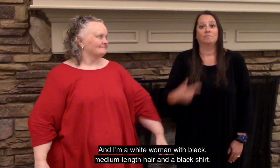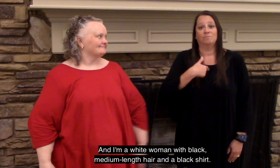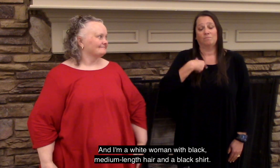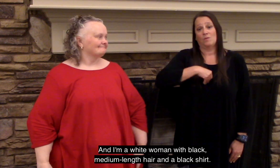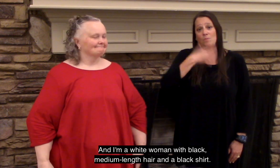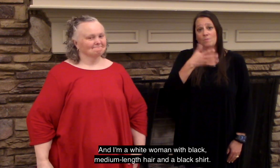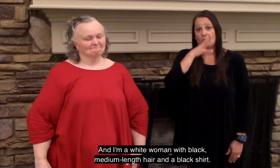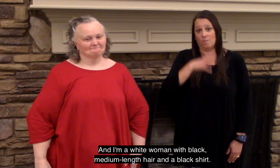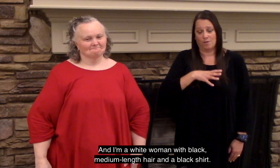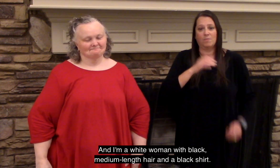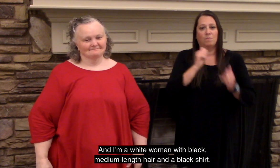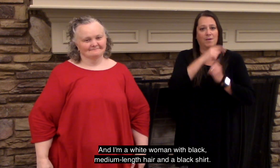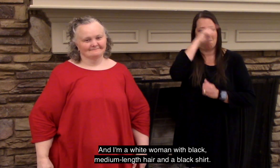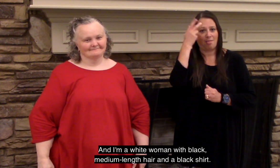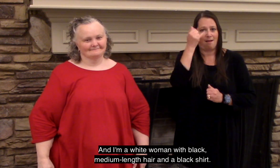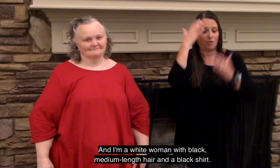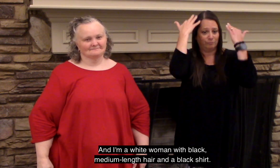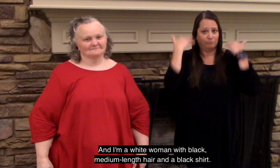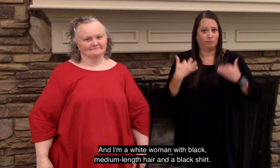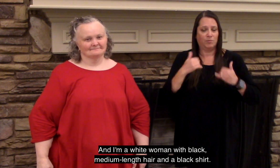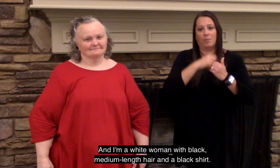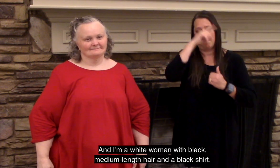And I'm a white woman with black medium-length hair and a black shirt.